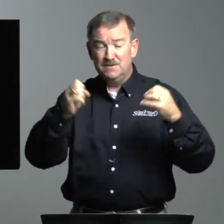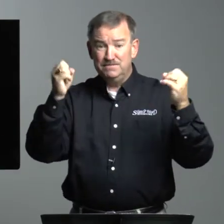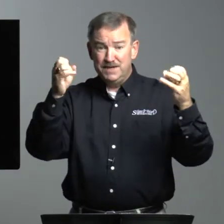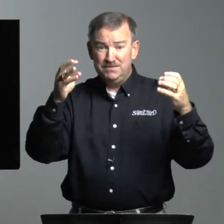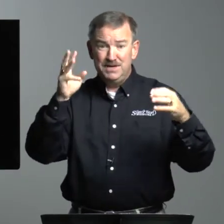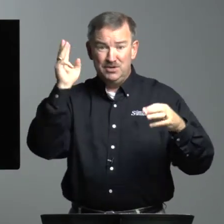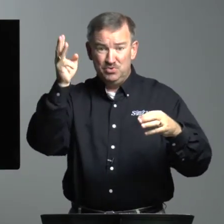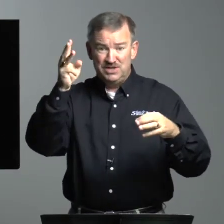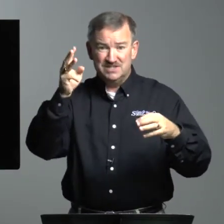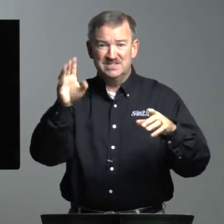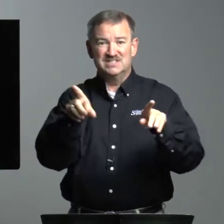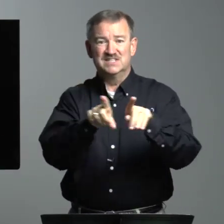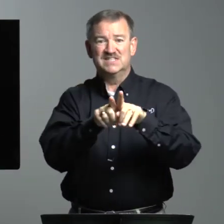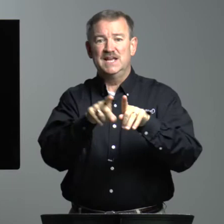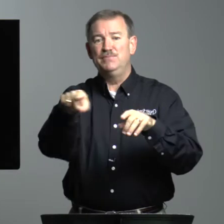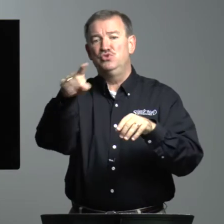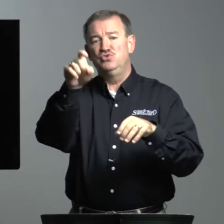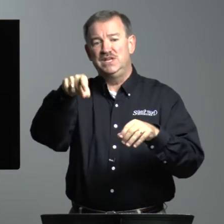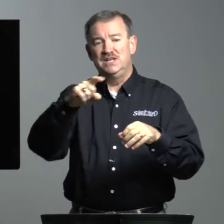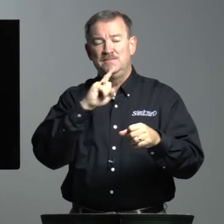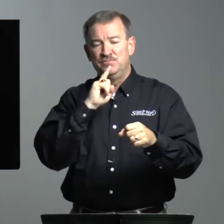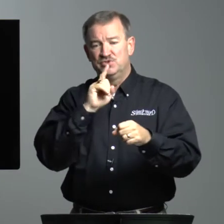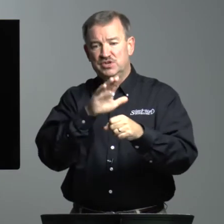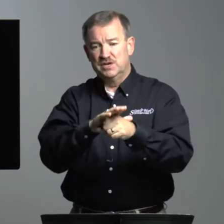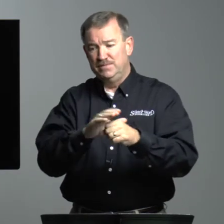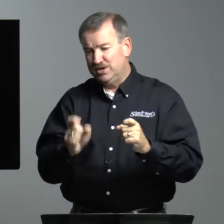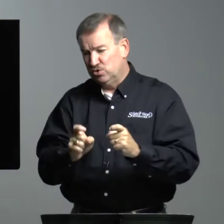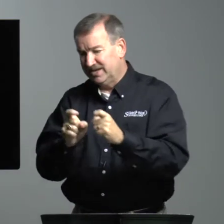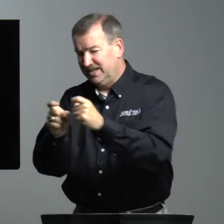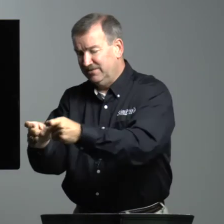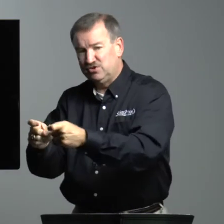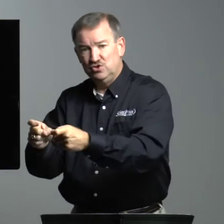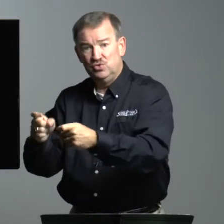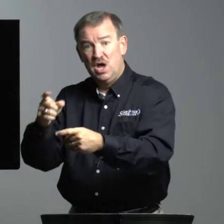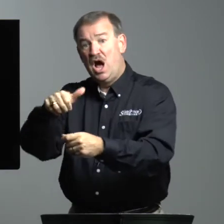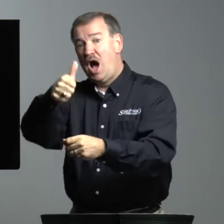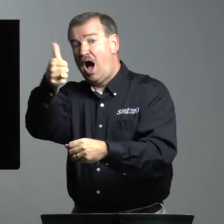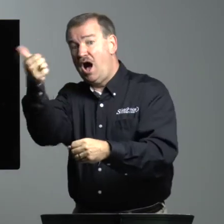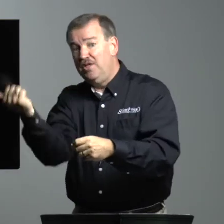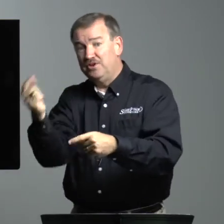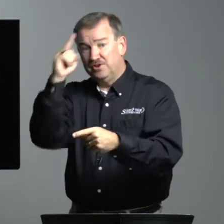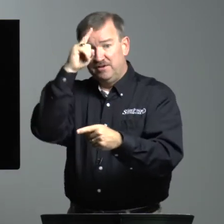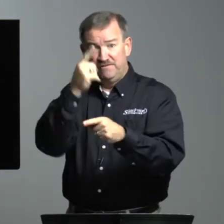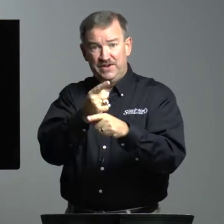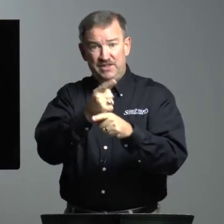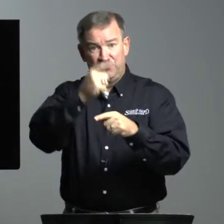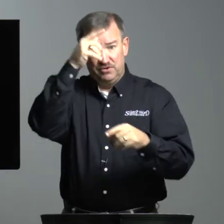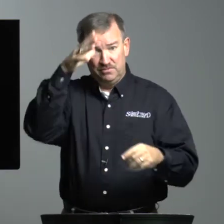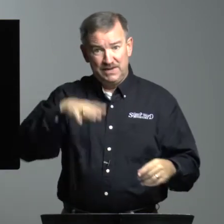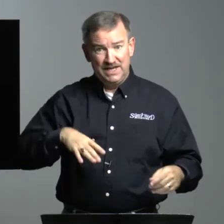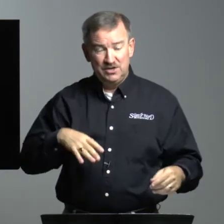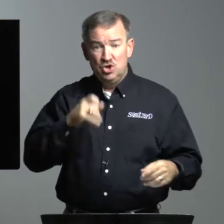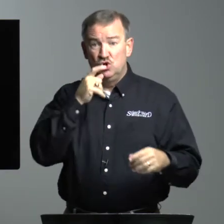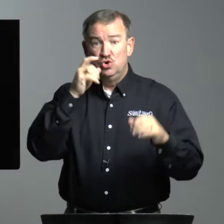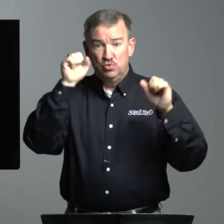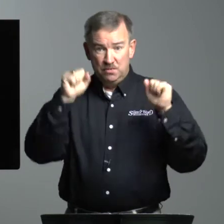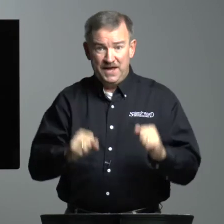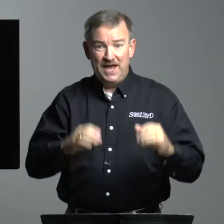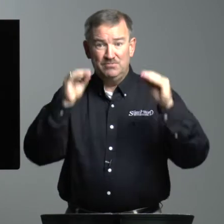many, many witnesses, the same you need to commit or give to other faithful men who will be able